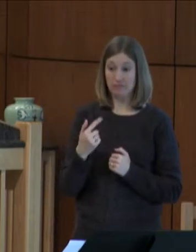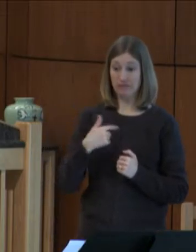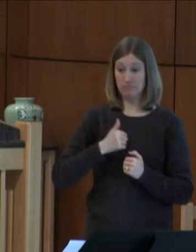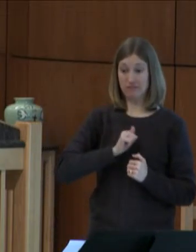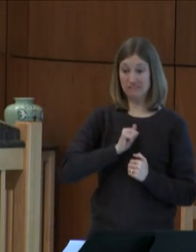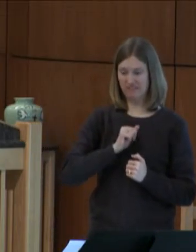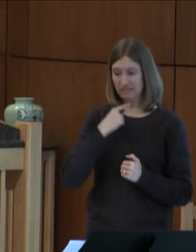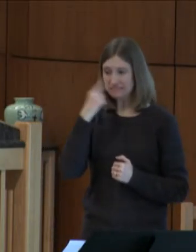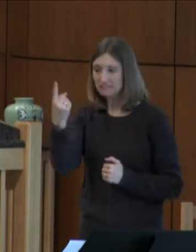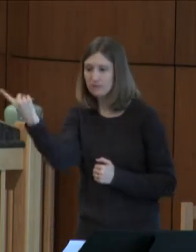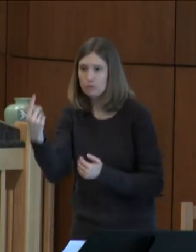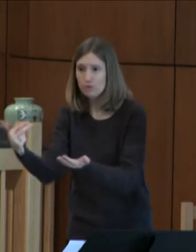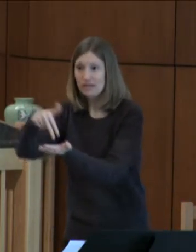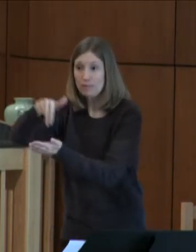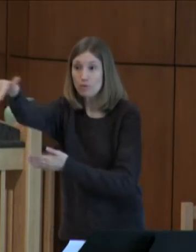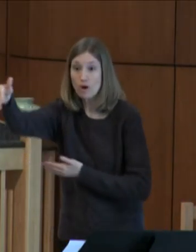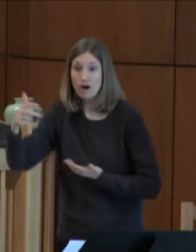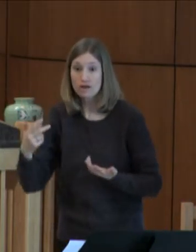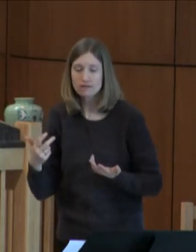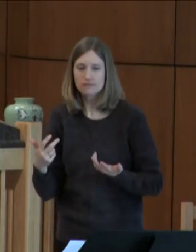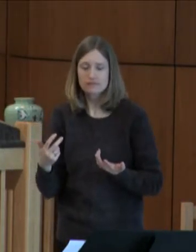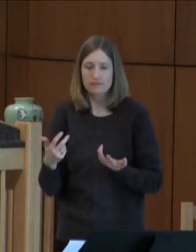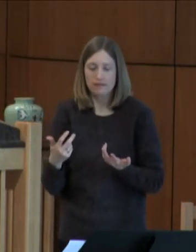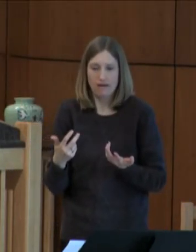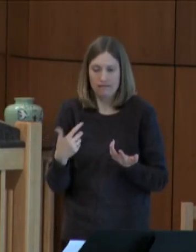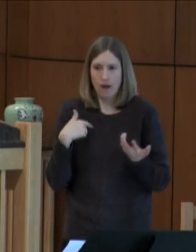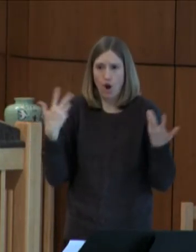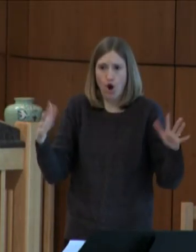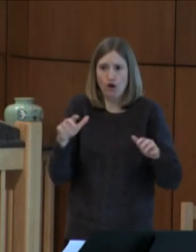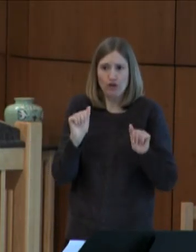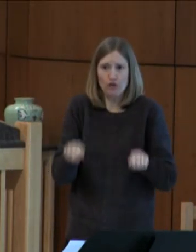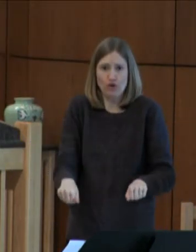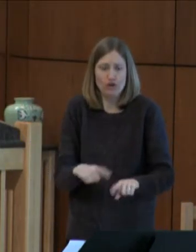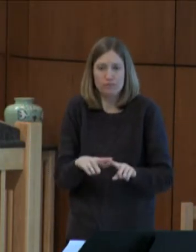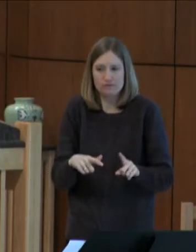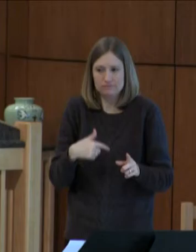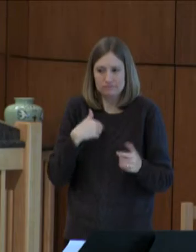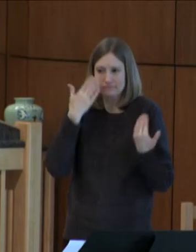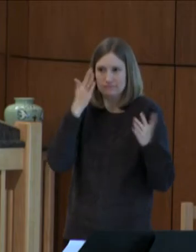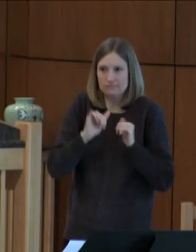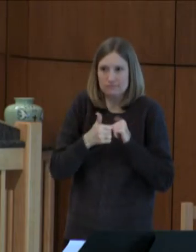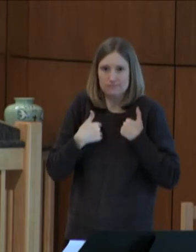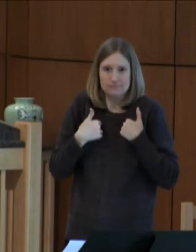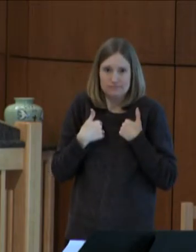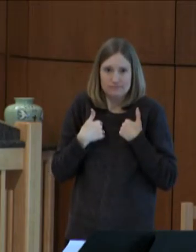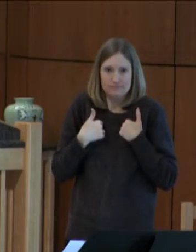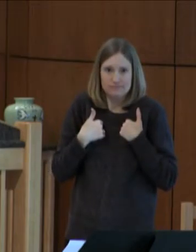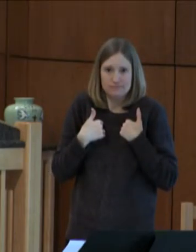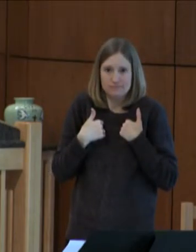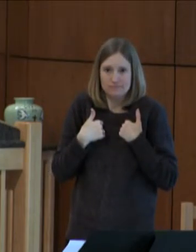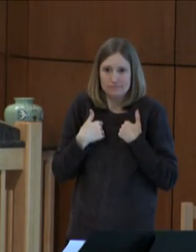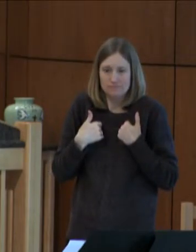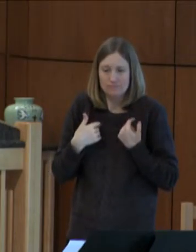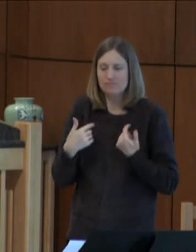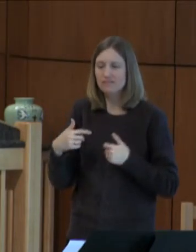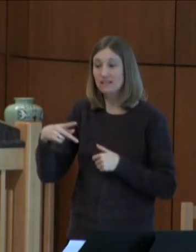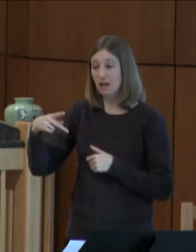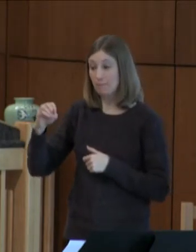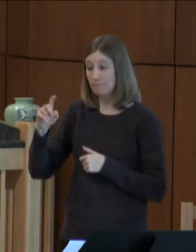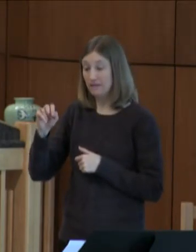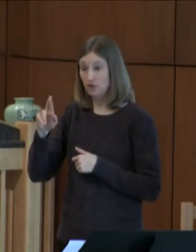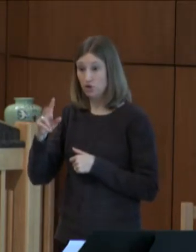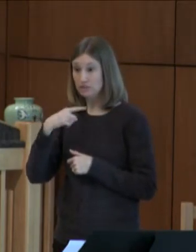ourselves. If it was, we would already have done so. But Peter didn't just say, up and walk.